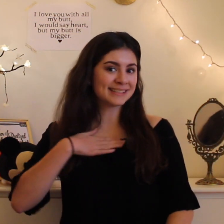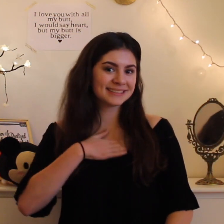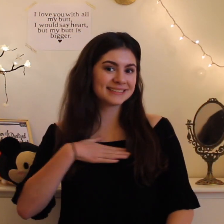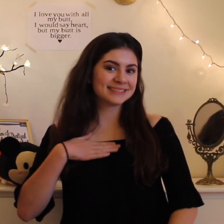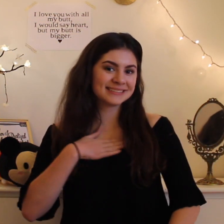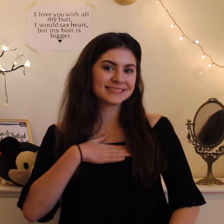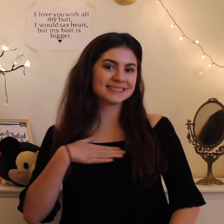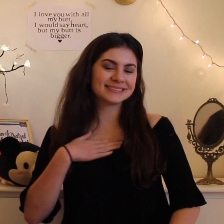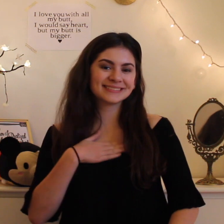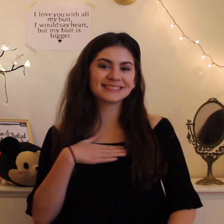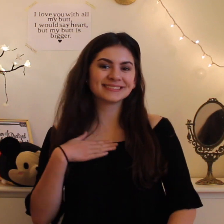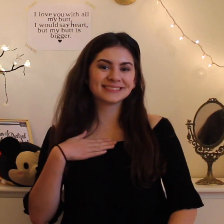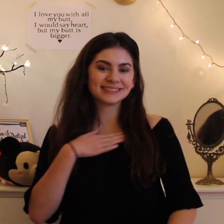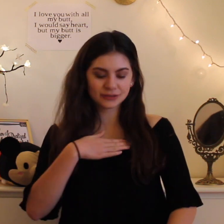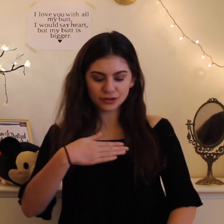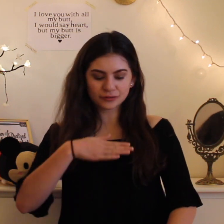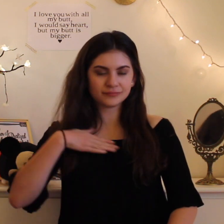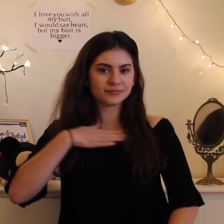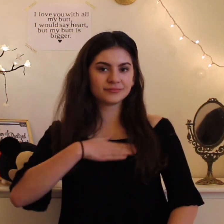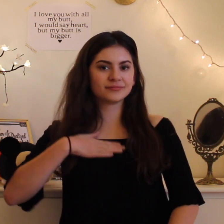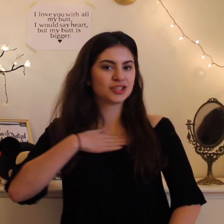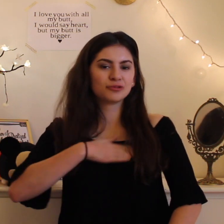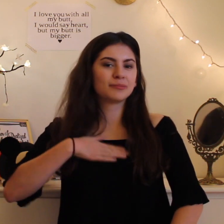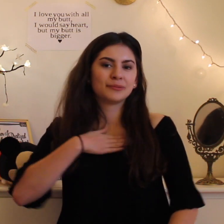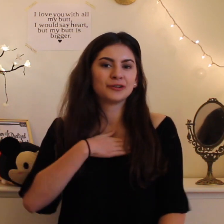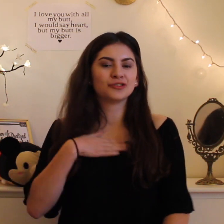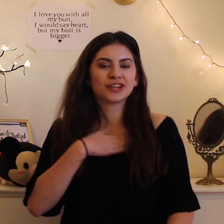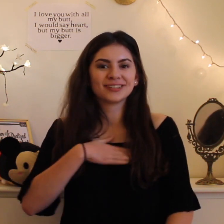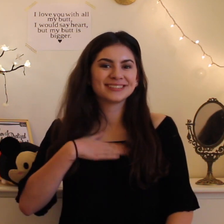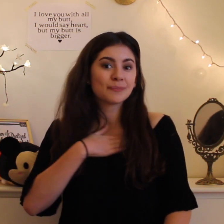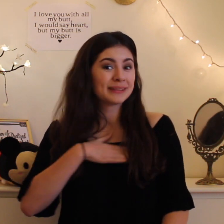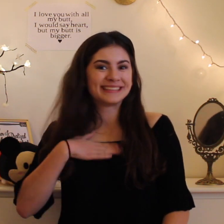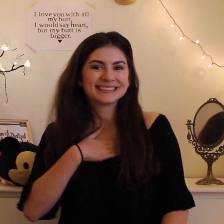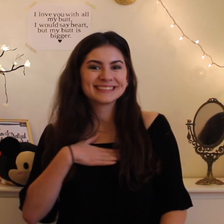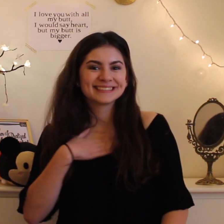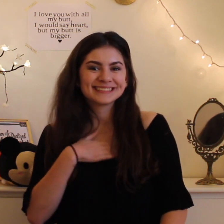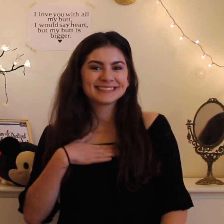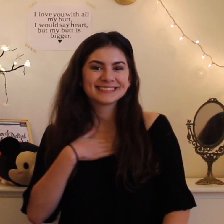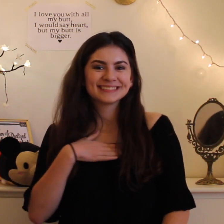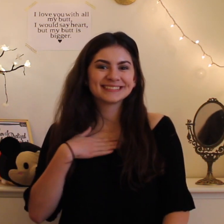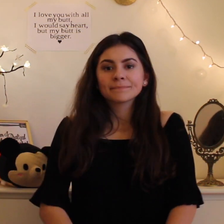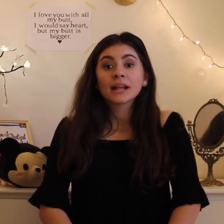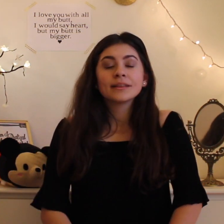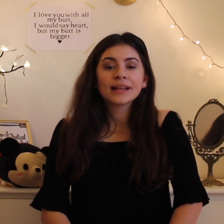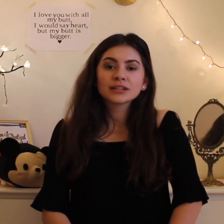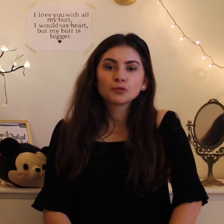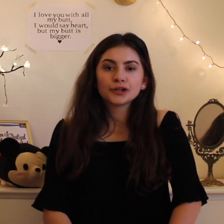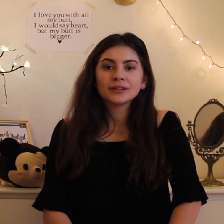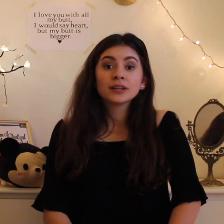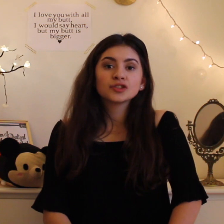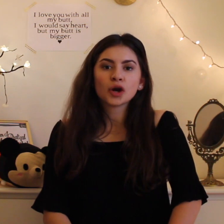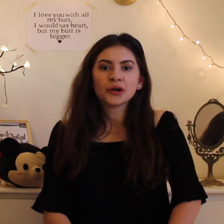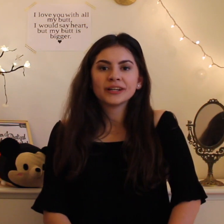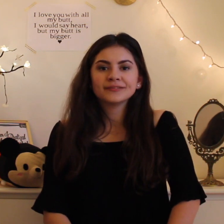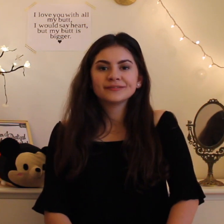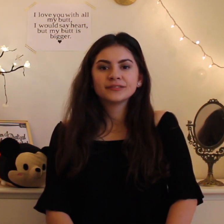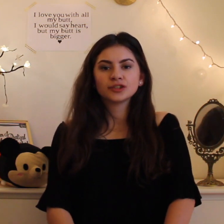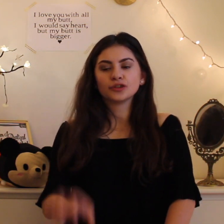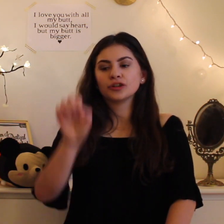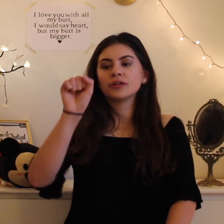so just rub up on your chest please next word sorry so you're gonna